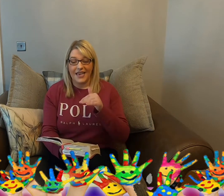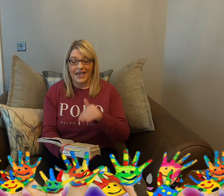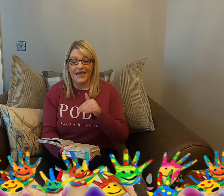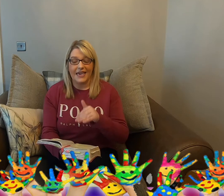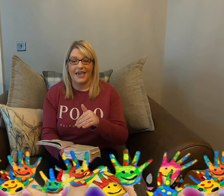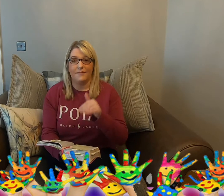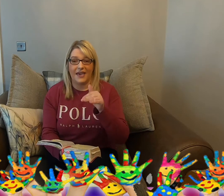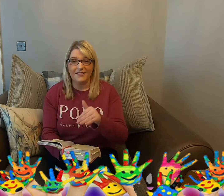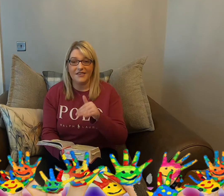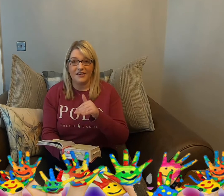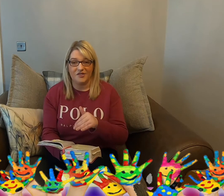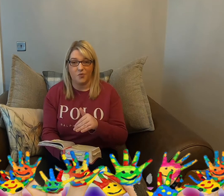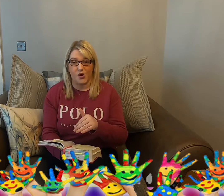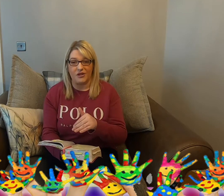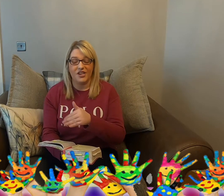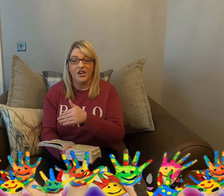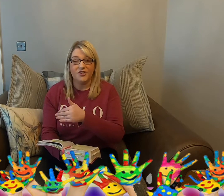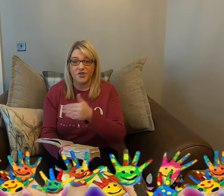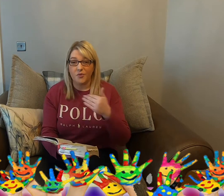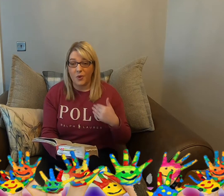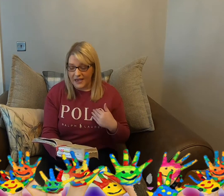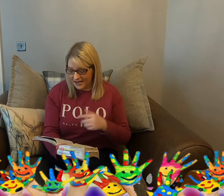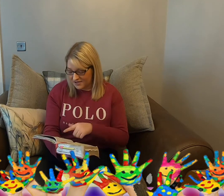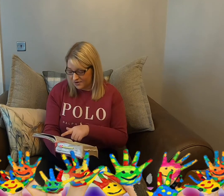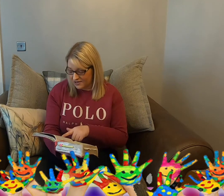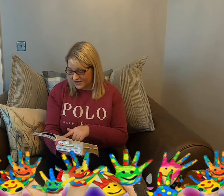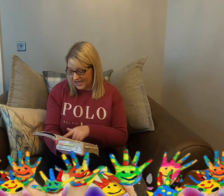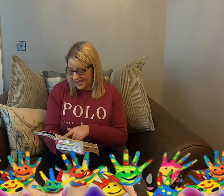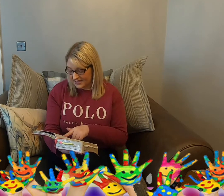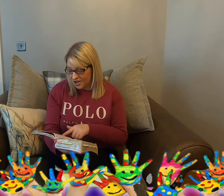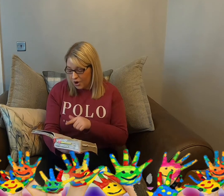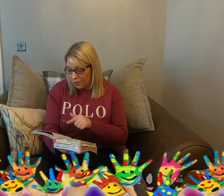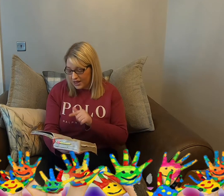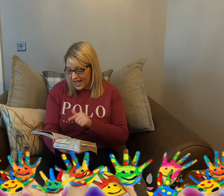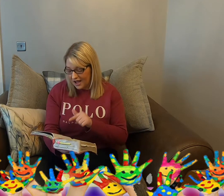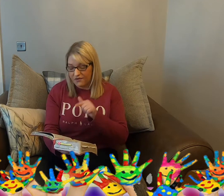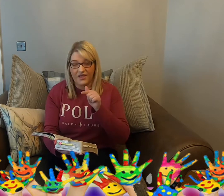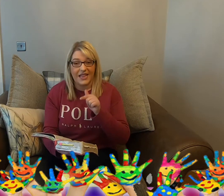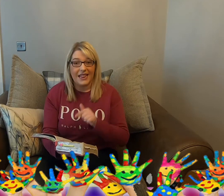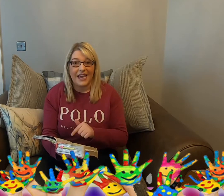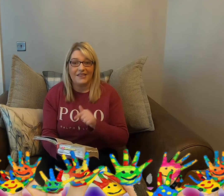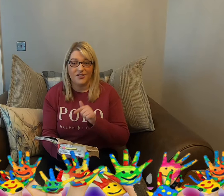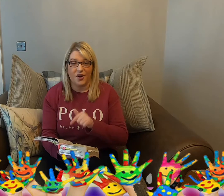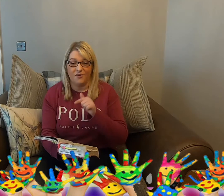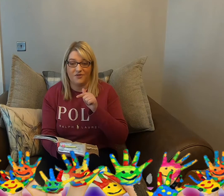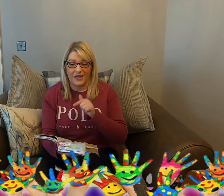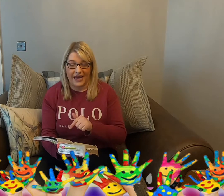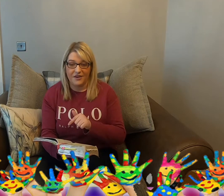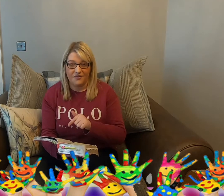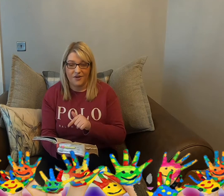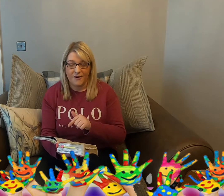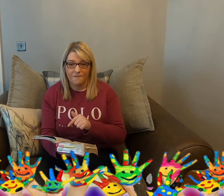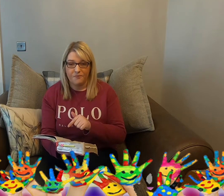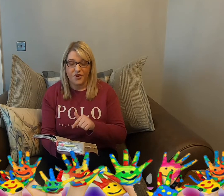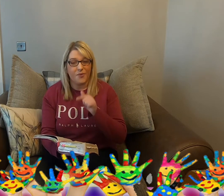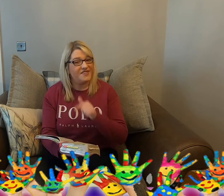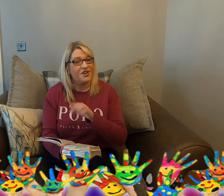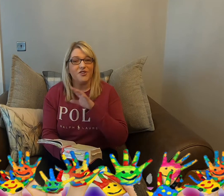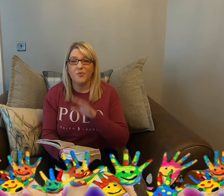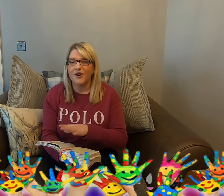He came into this world so that we, this verse says, will have the light of life. Now, boys and girls, we're